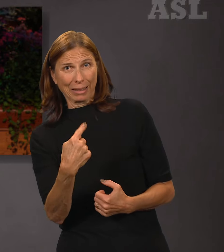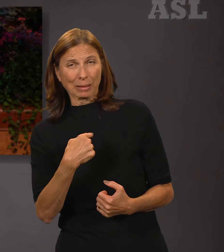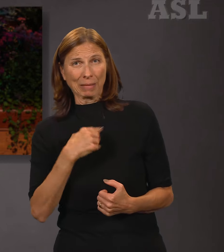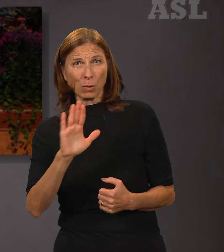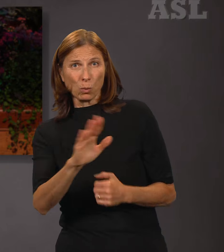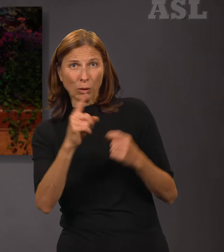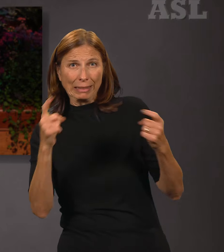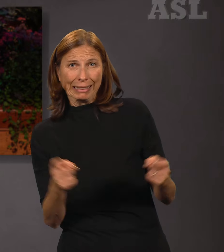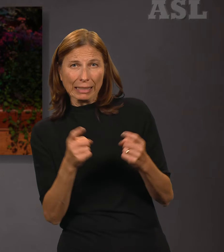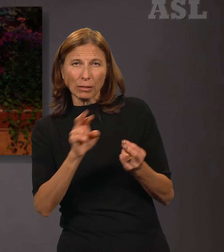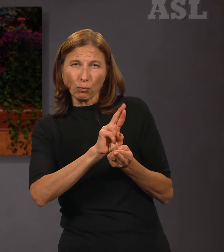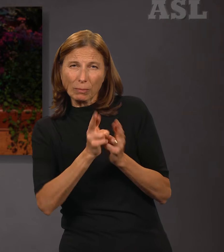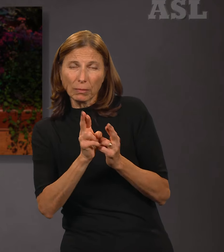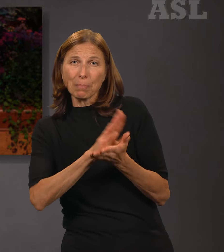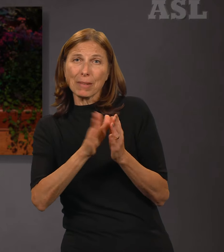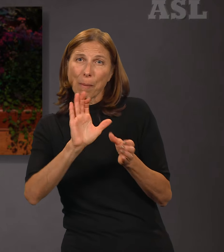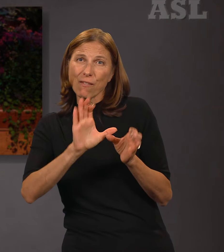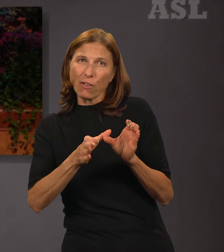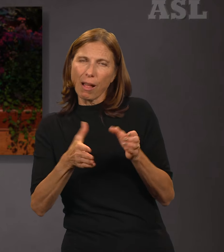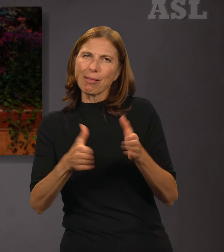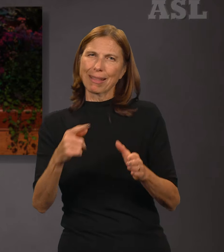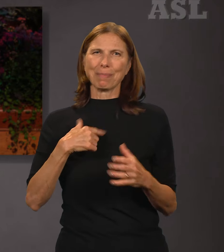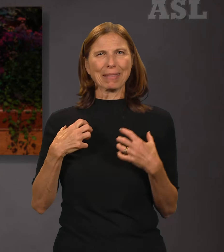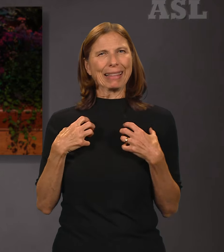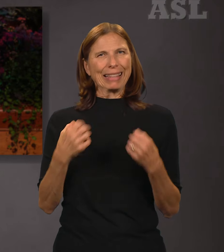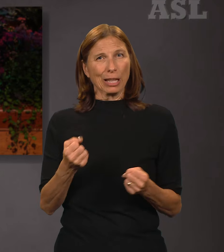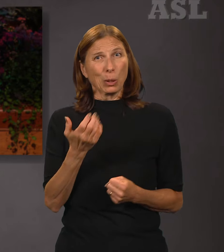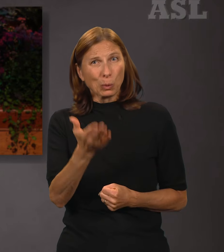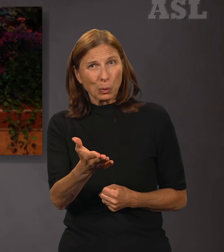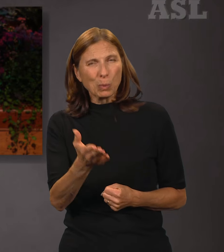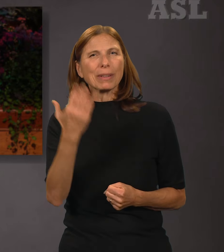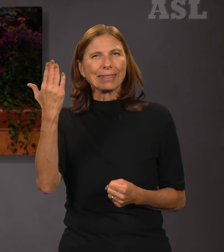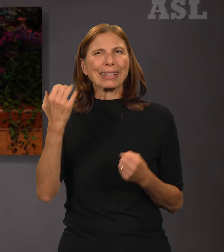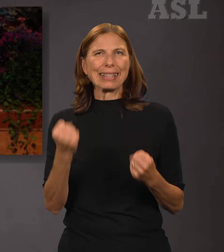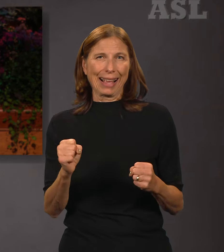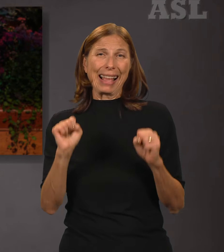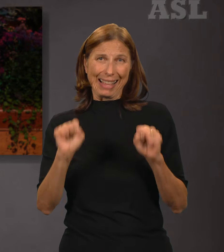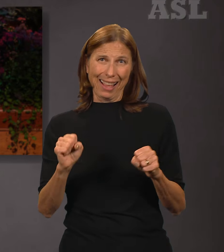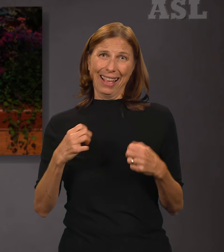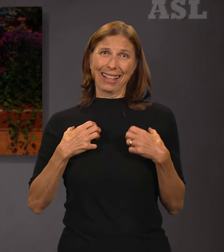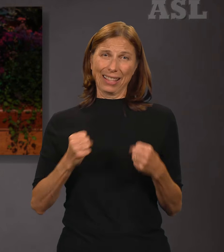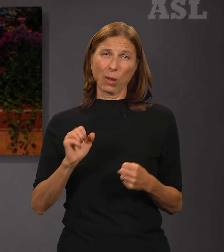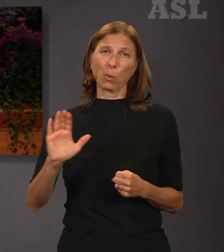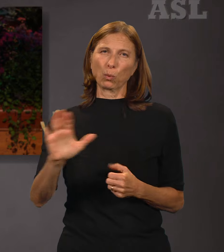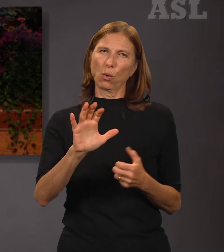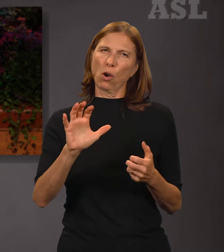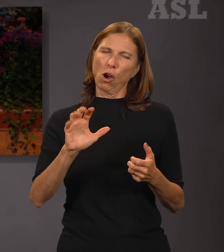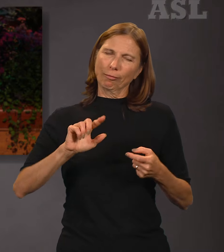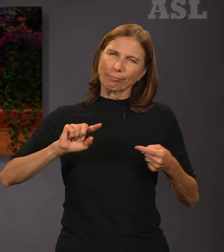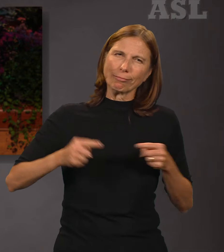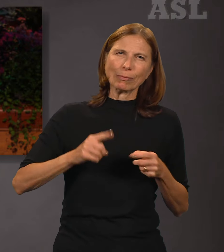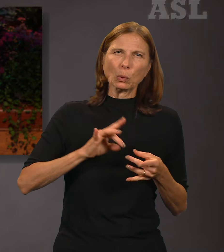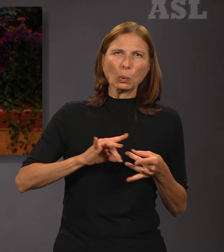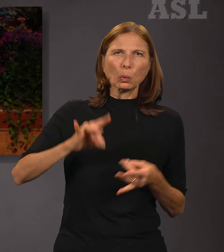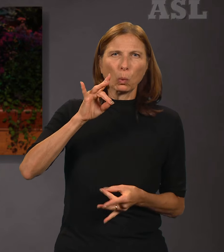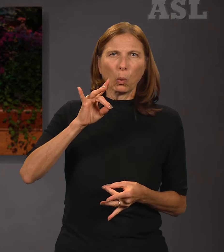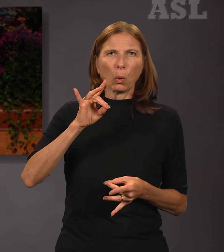and repent of your sins and be converted that I may heal you? He can heal the waste places of your soul,